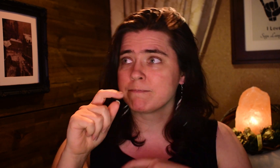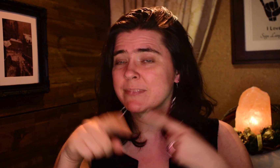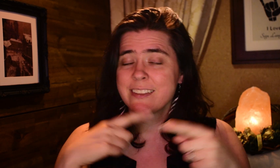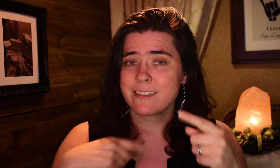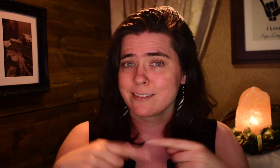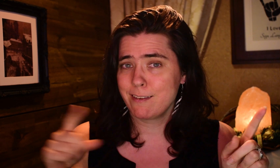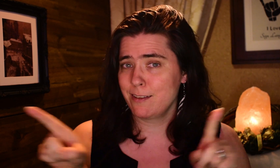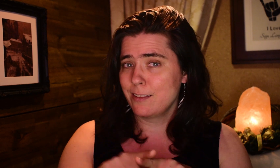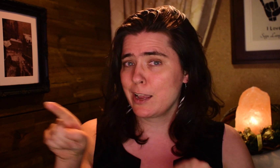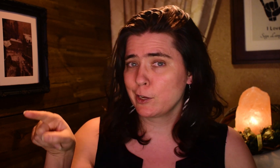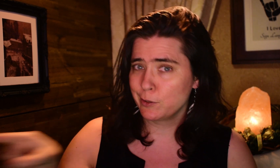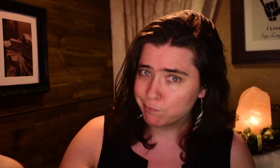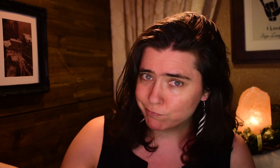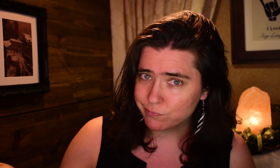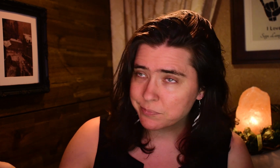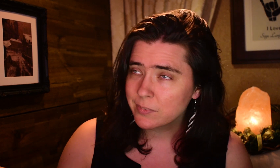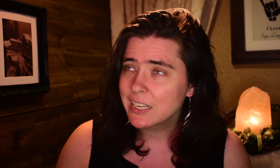to sign just like him.